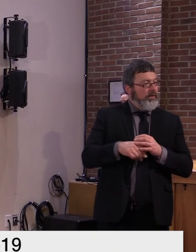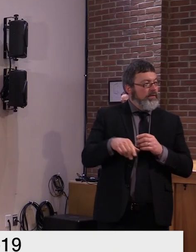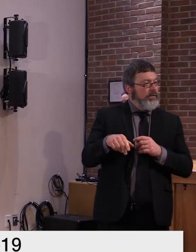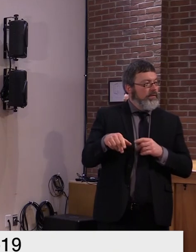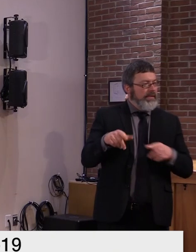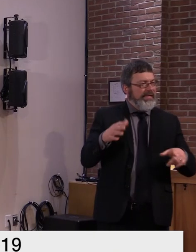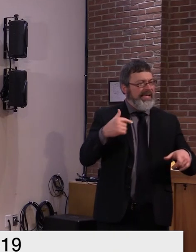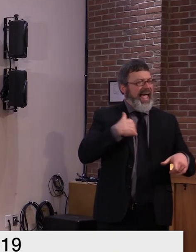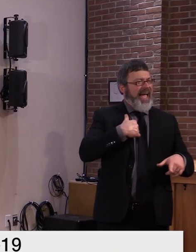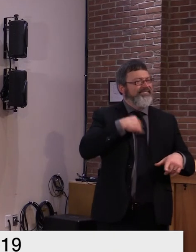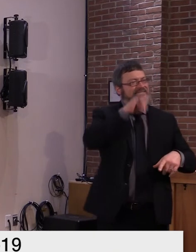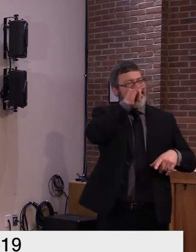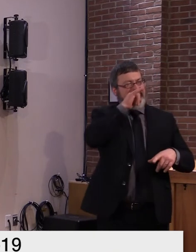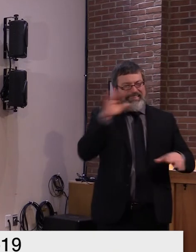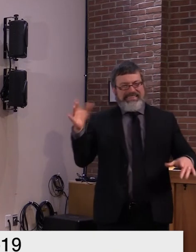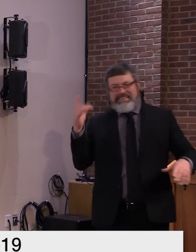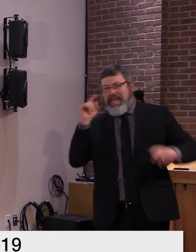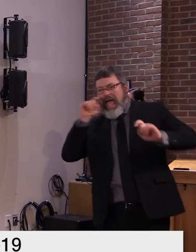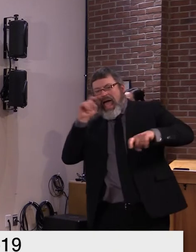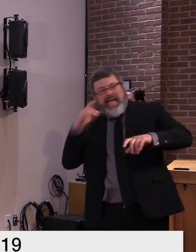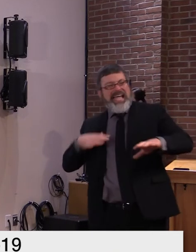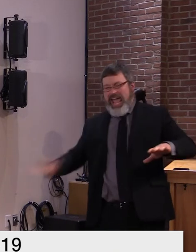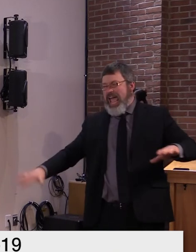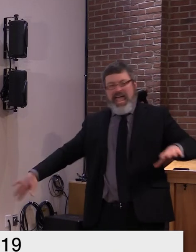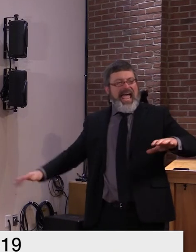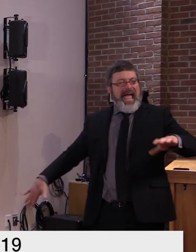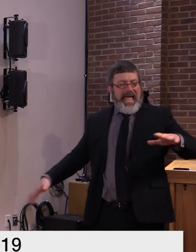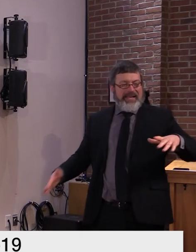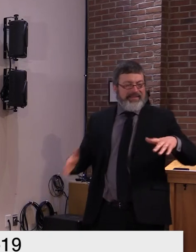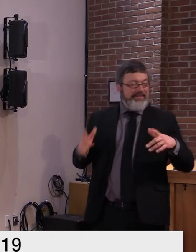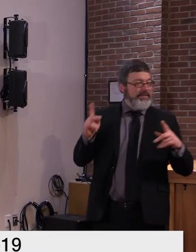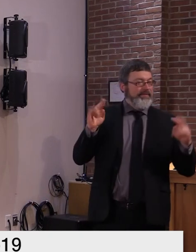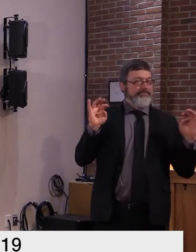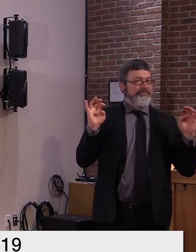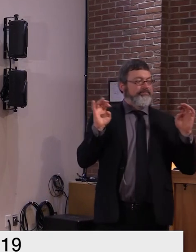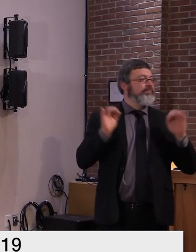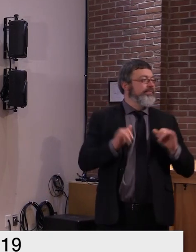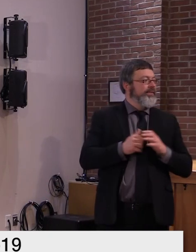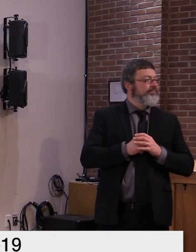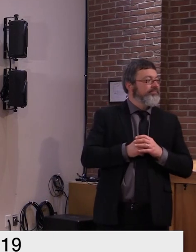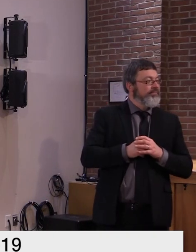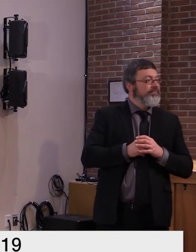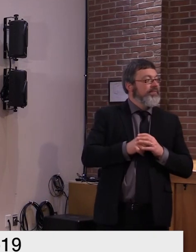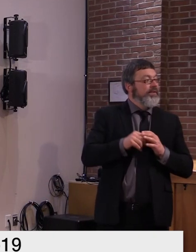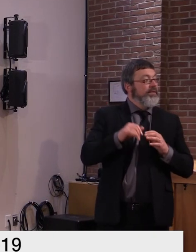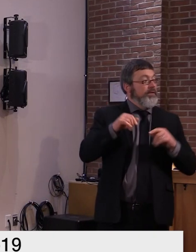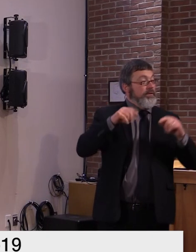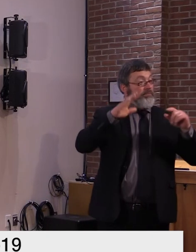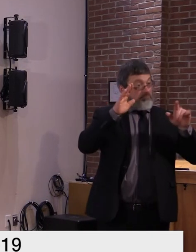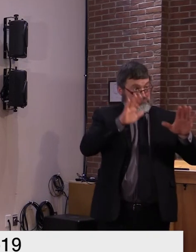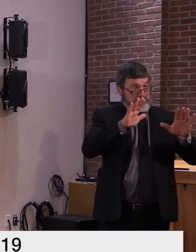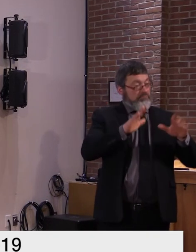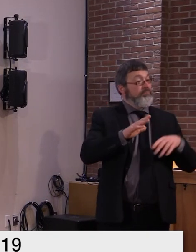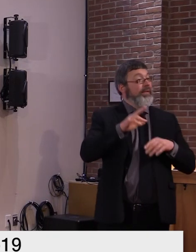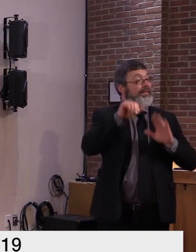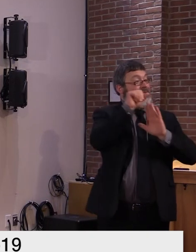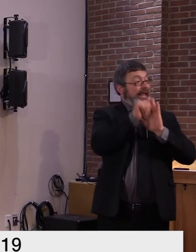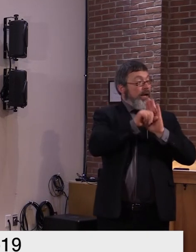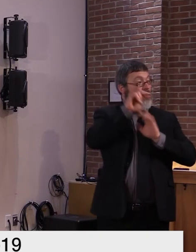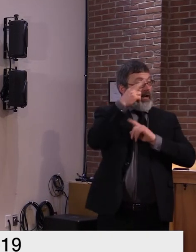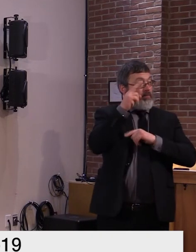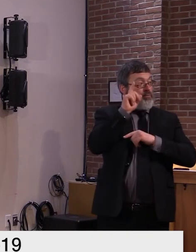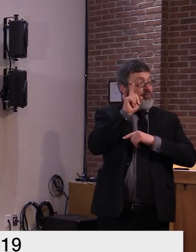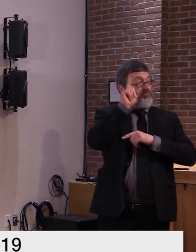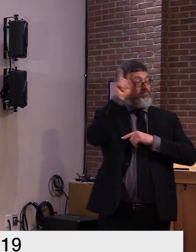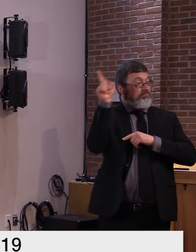Governor Tanunu is proposing to reduce the rooms and meals tax to support their hotels and restaurants. Would you support such tax cuts here